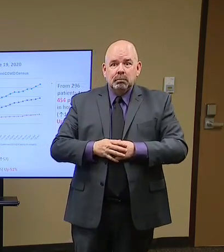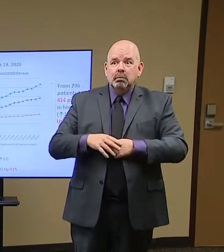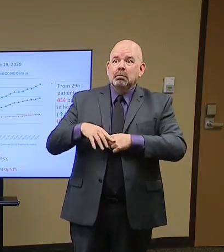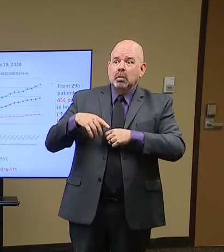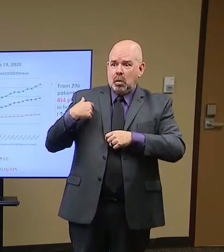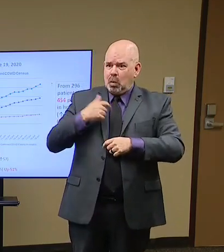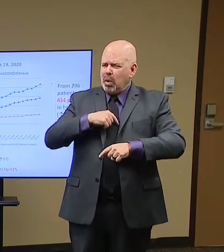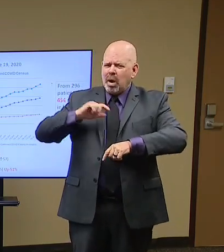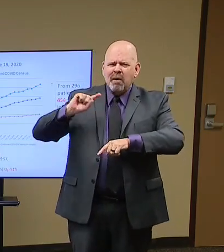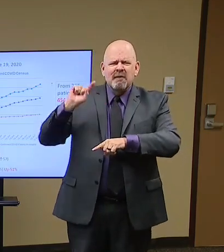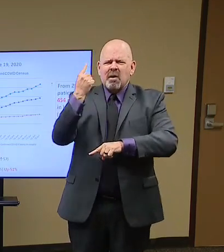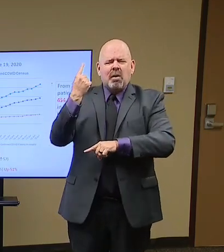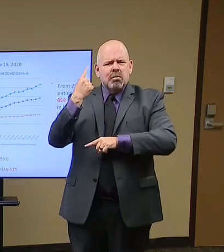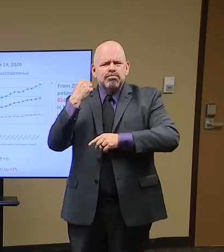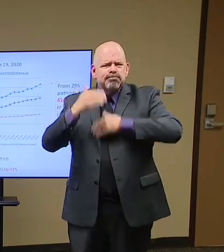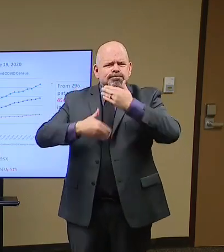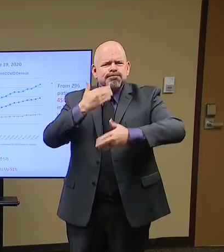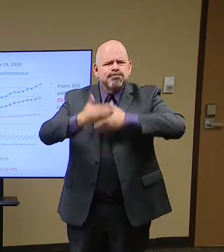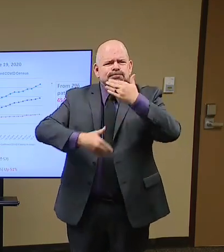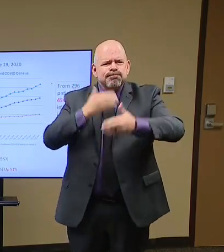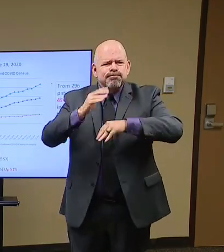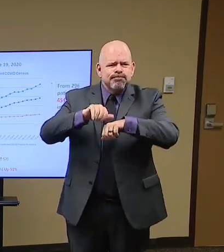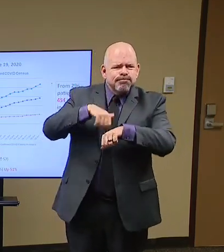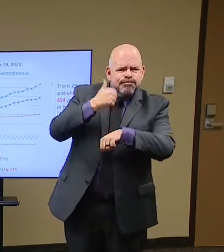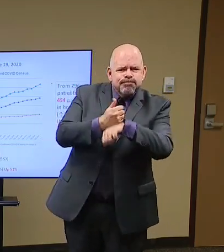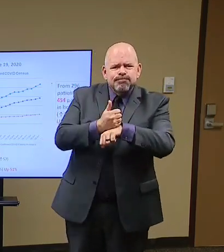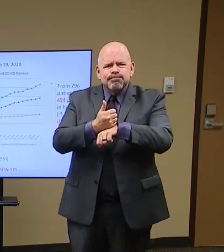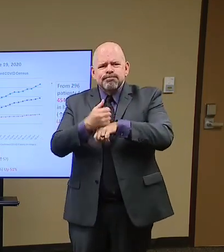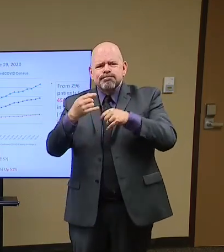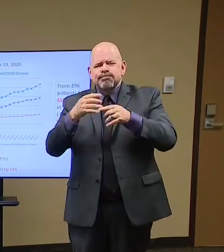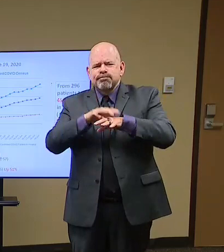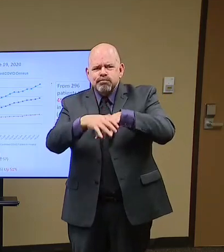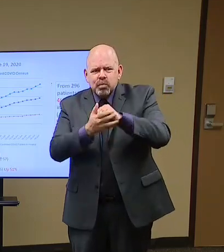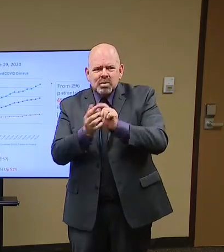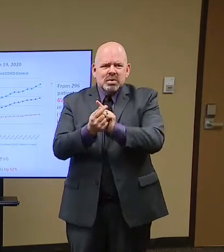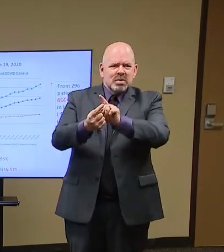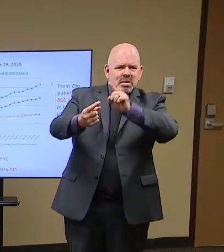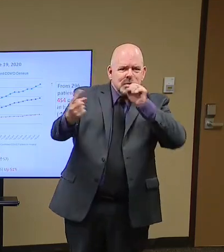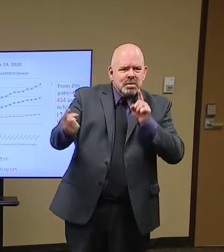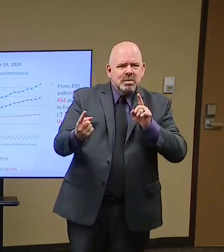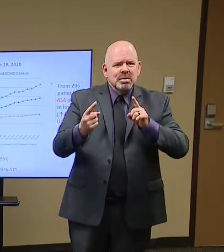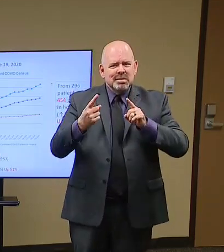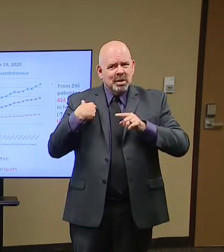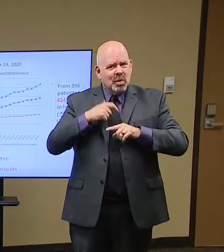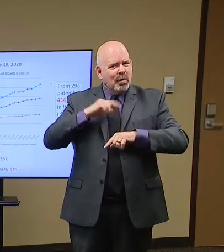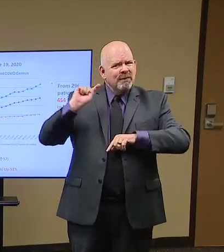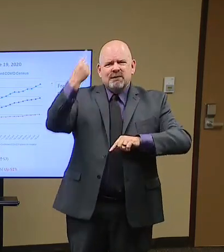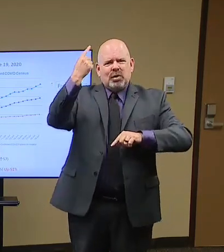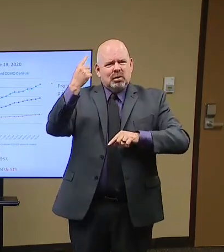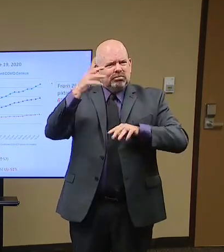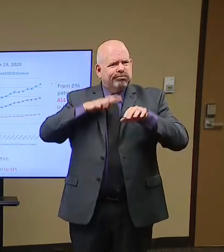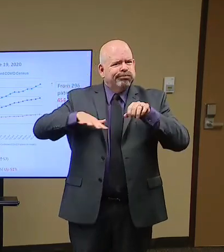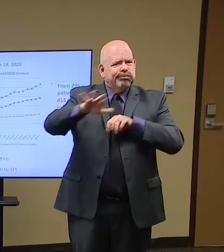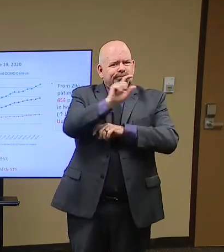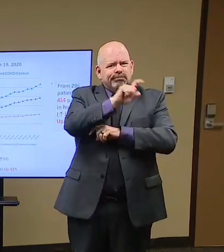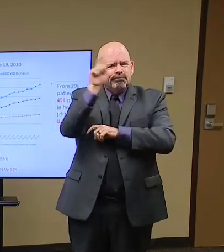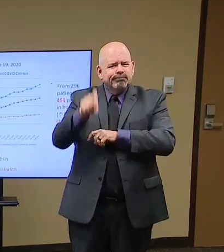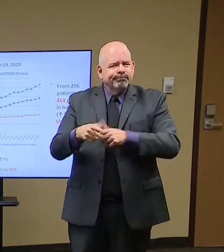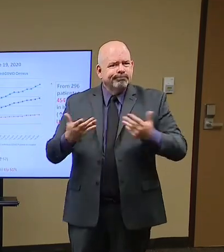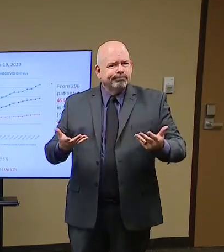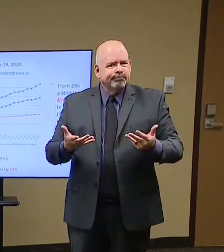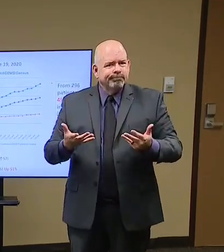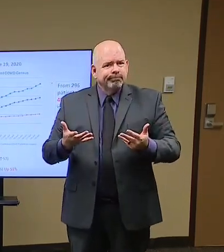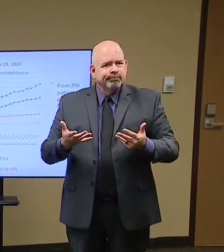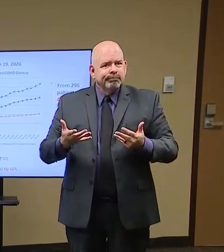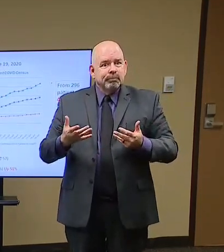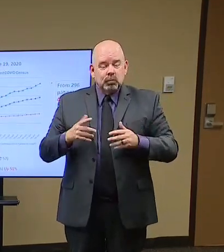going to Safer at Home faster in our disease progression than any other place in the country. And as a